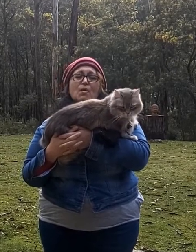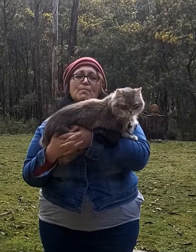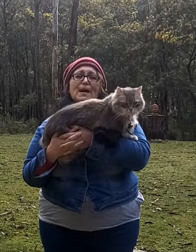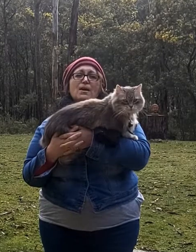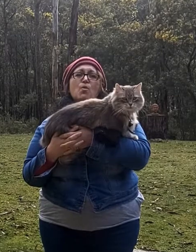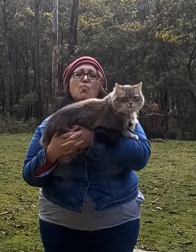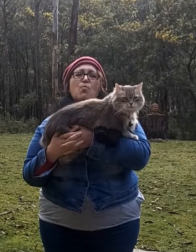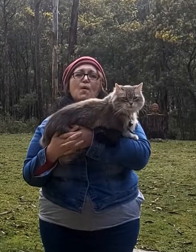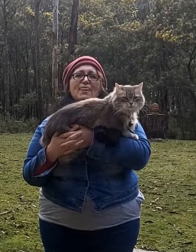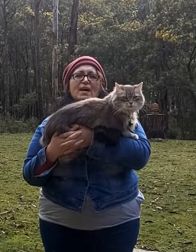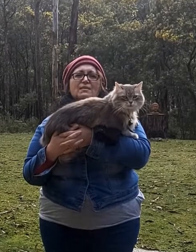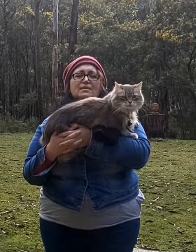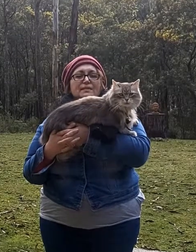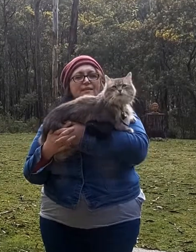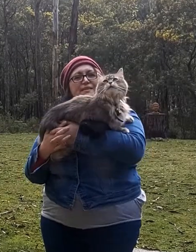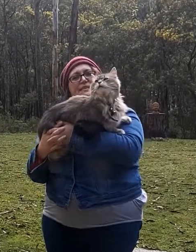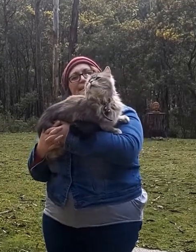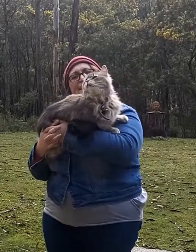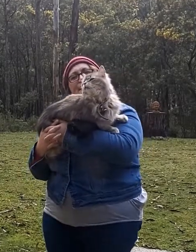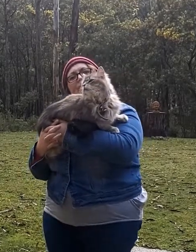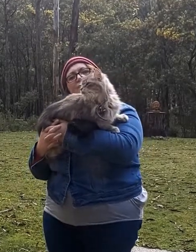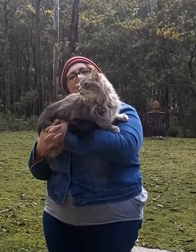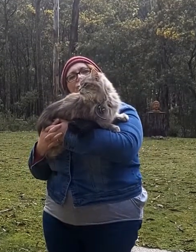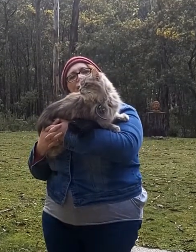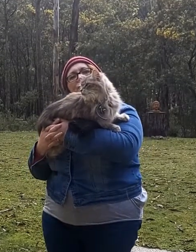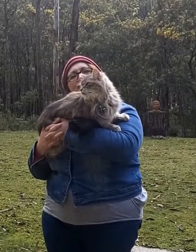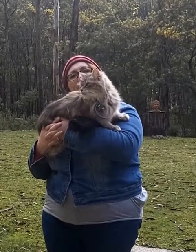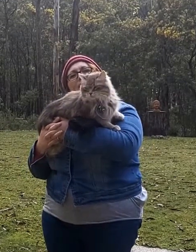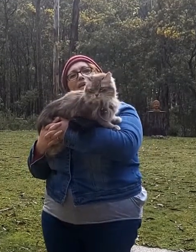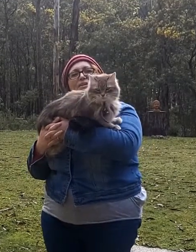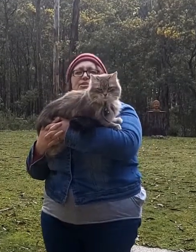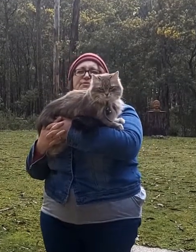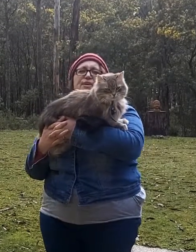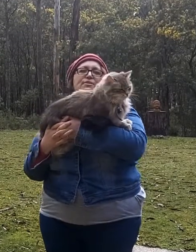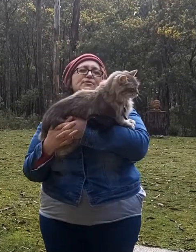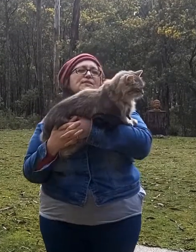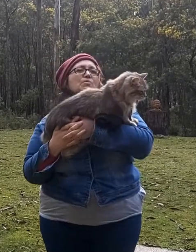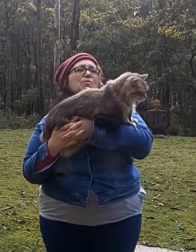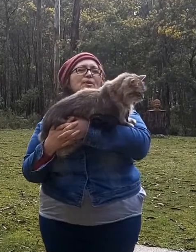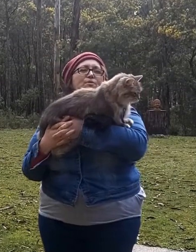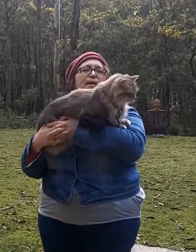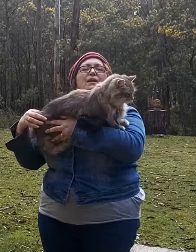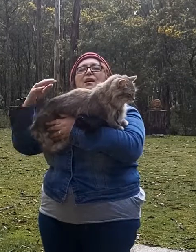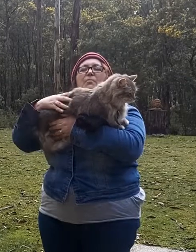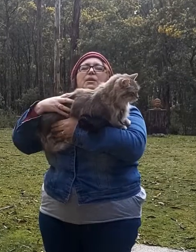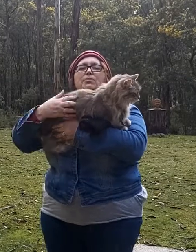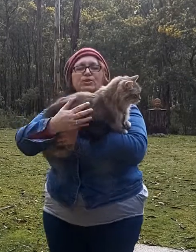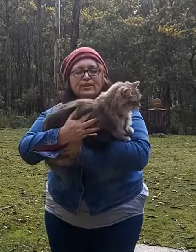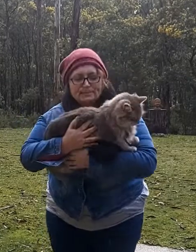about weather now this is Leah she's come to say hi she's very interested in what we're doing I'm going to put her down